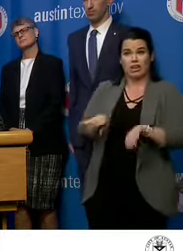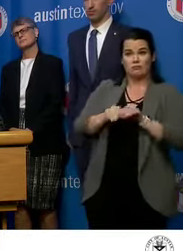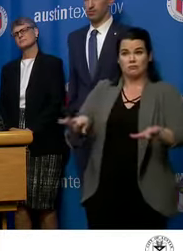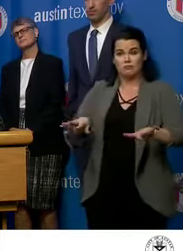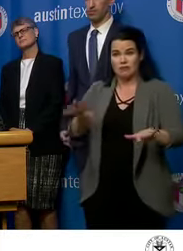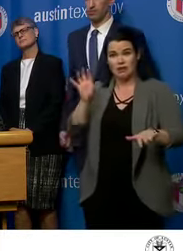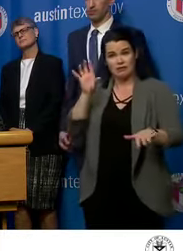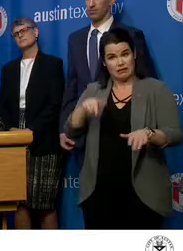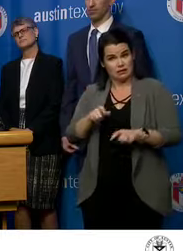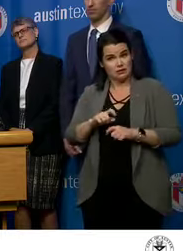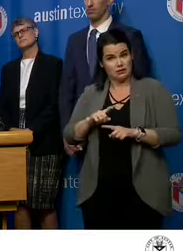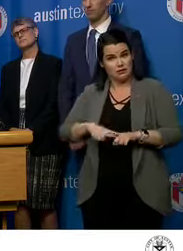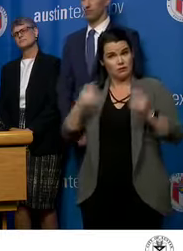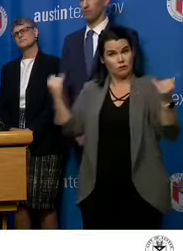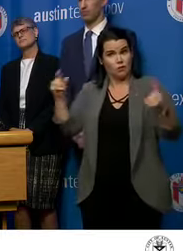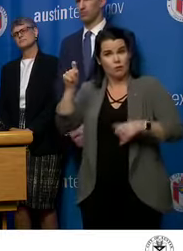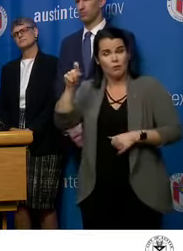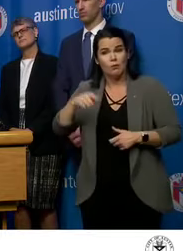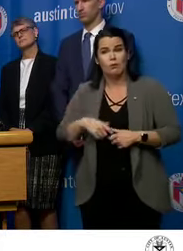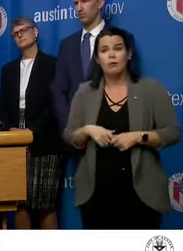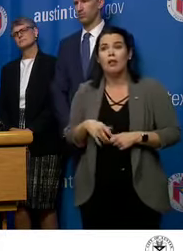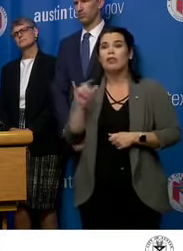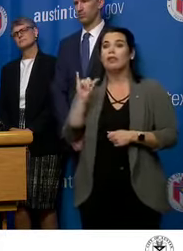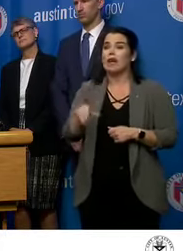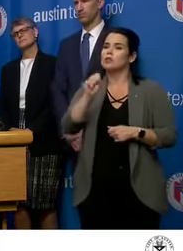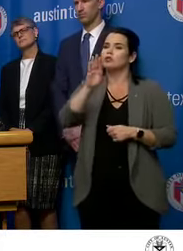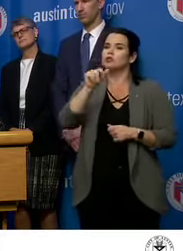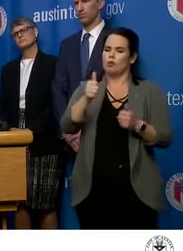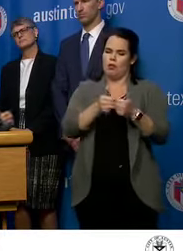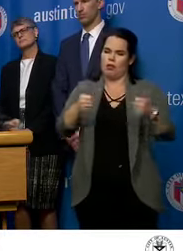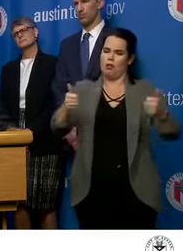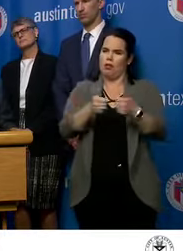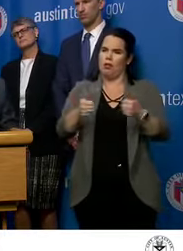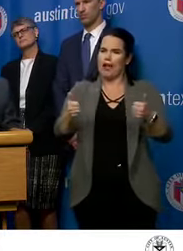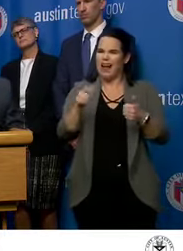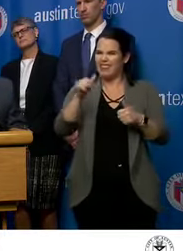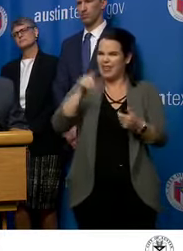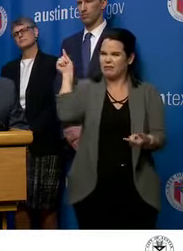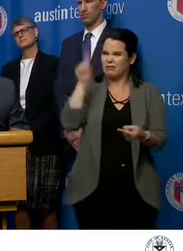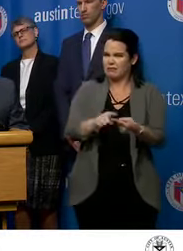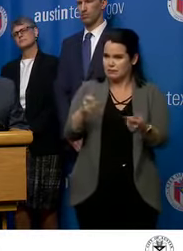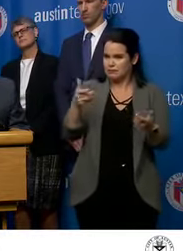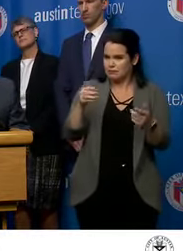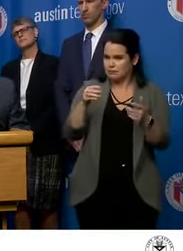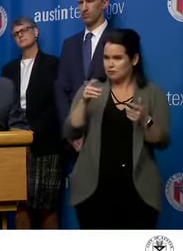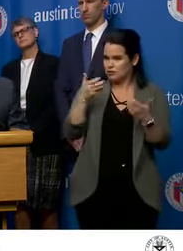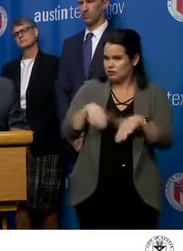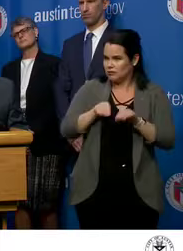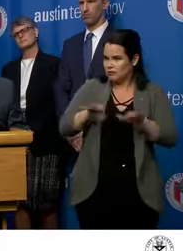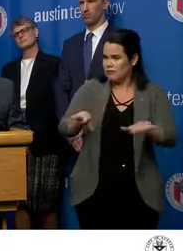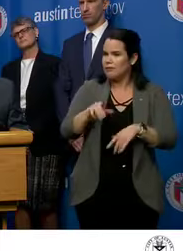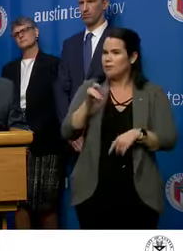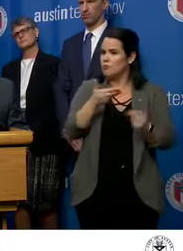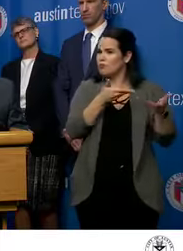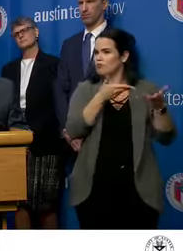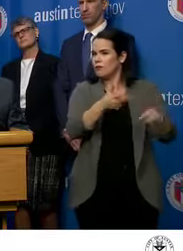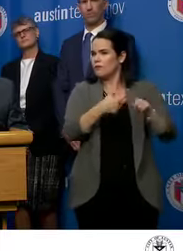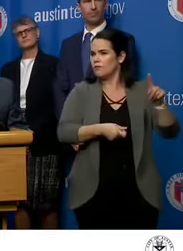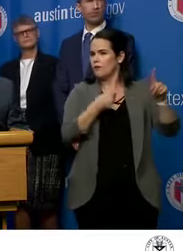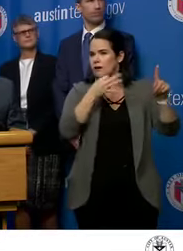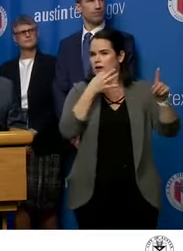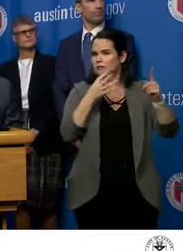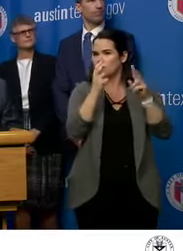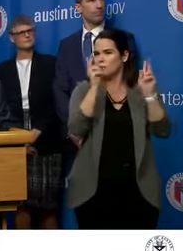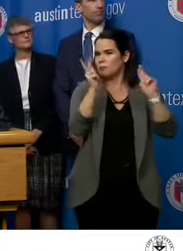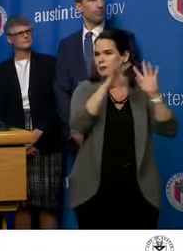uh, part of that assessment is, is that social distancing piece and the mitigation steps, uh, that are recommended by the expert panel. Okay, thank